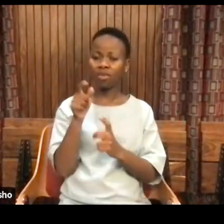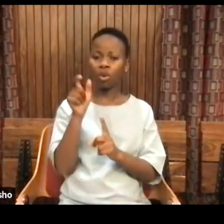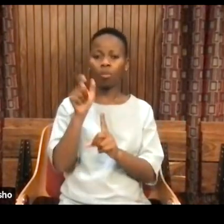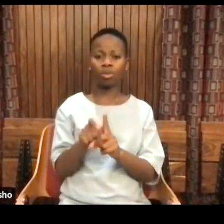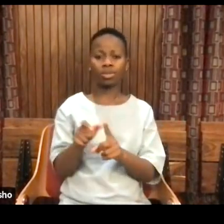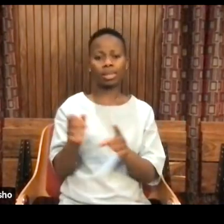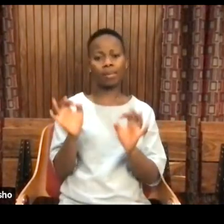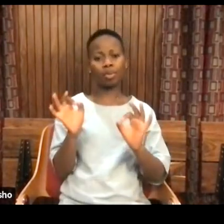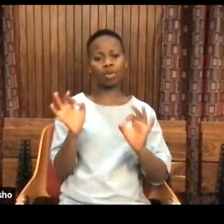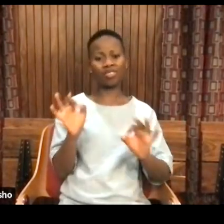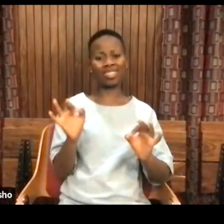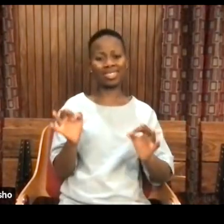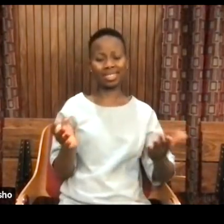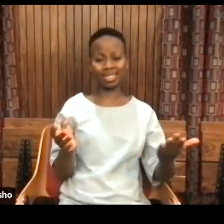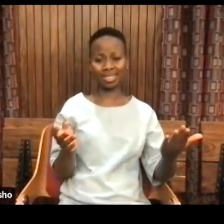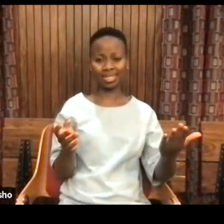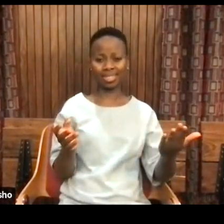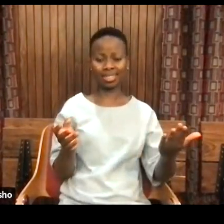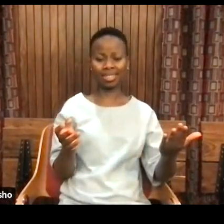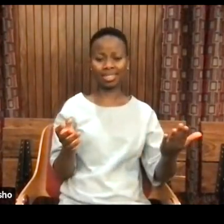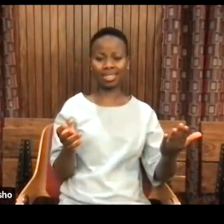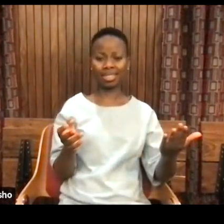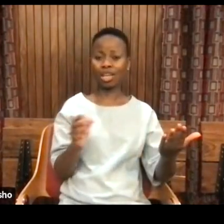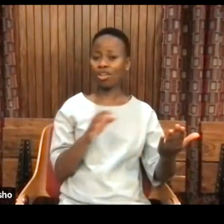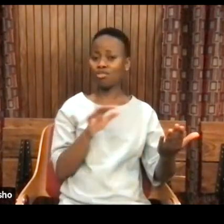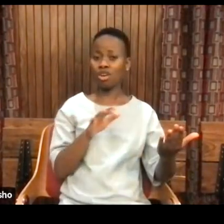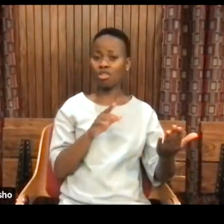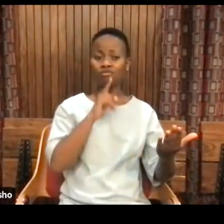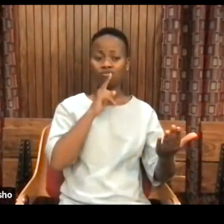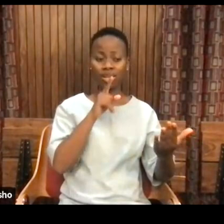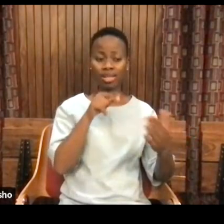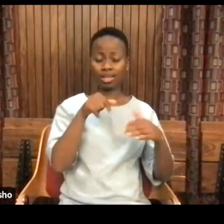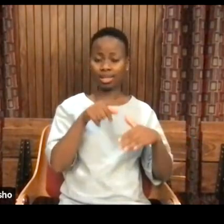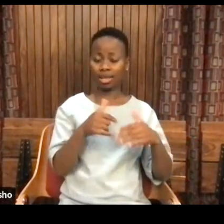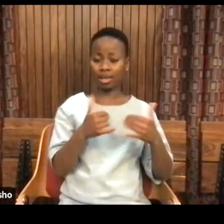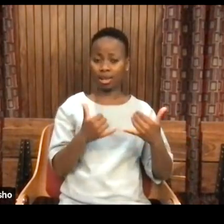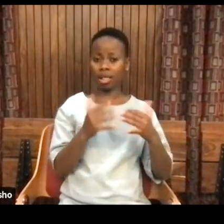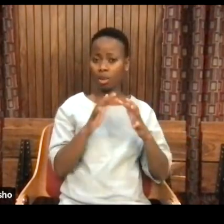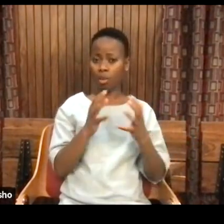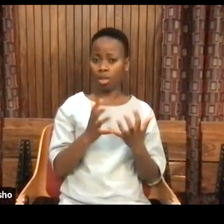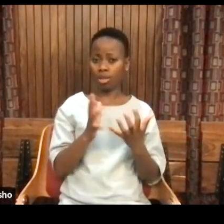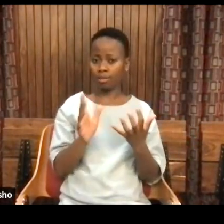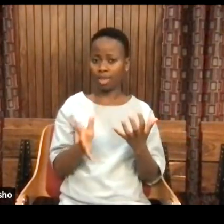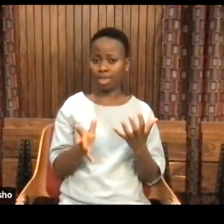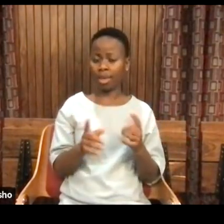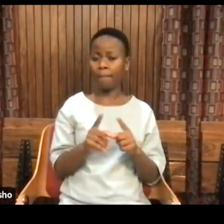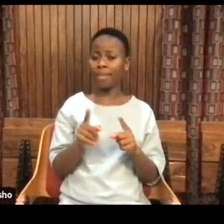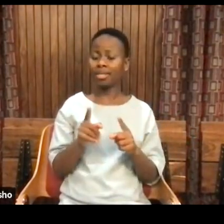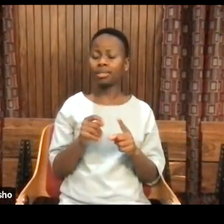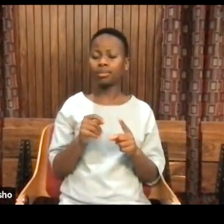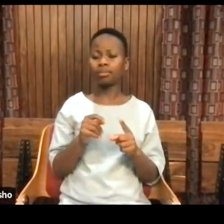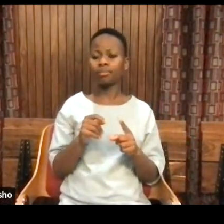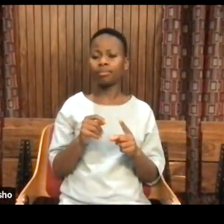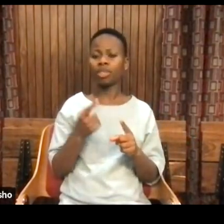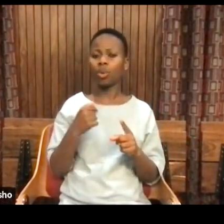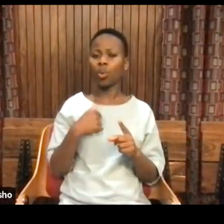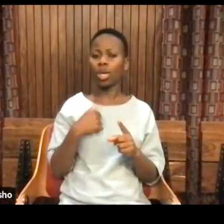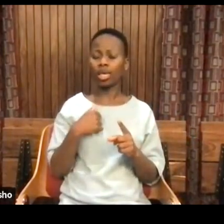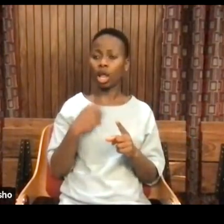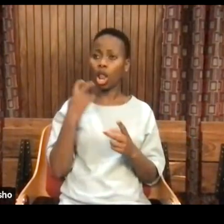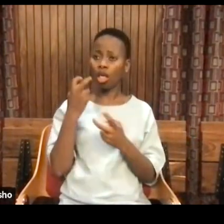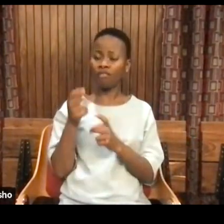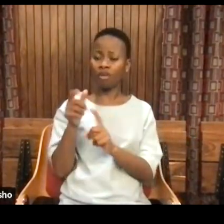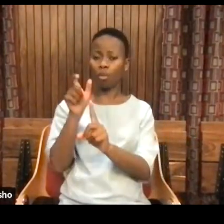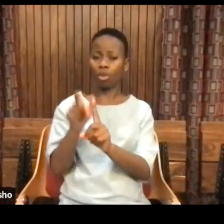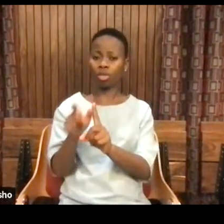people who are intrinsically good is not only moralistic and self-righteous, but it's also dehumanizing. Because it